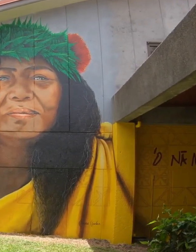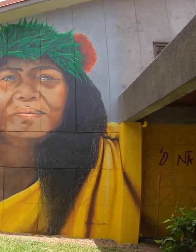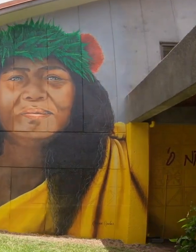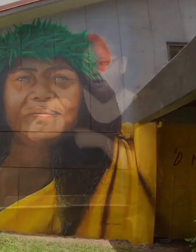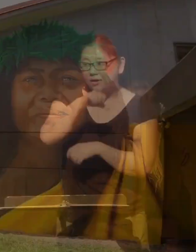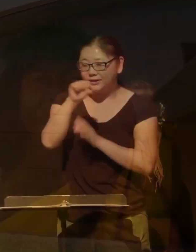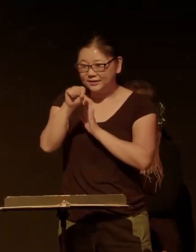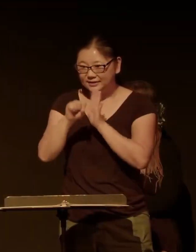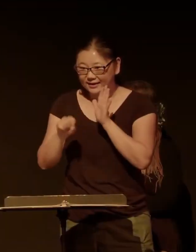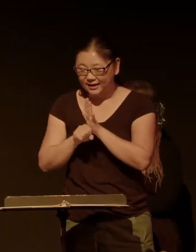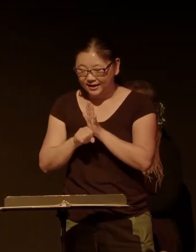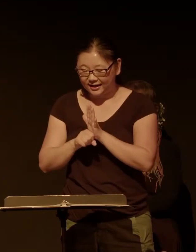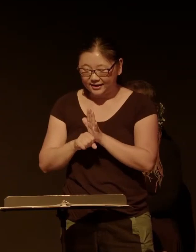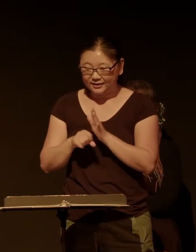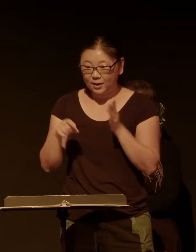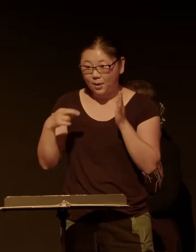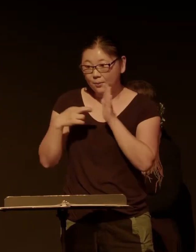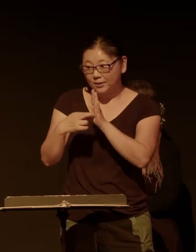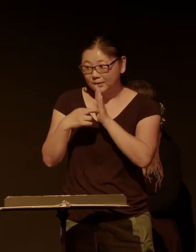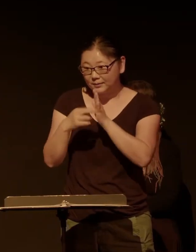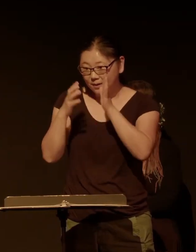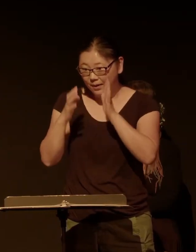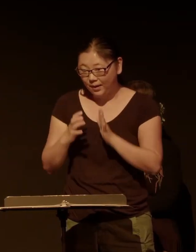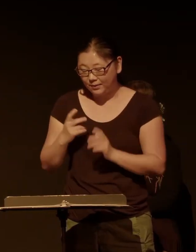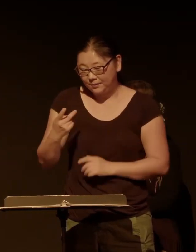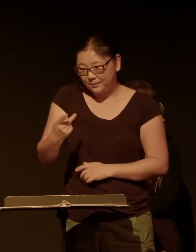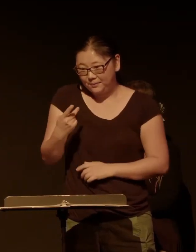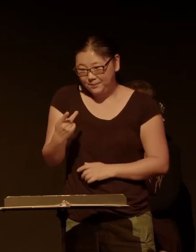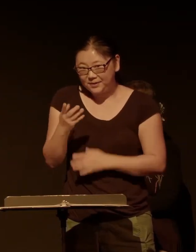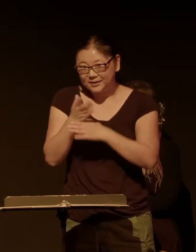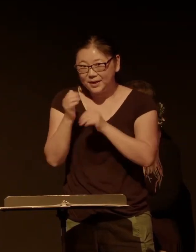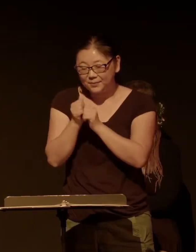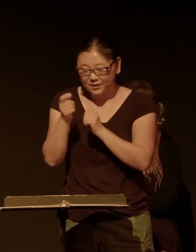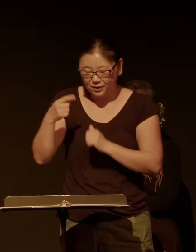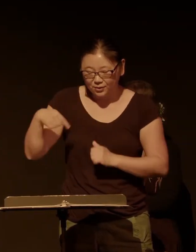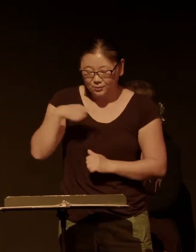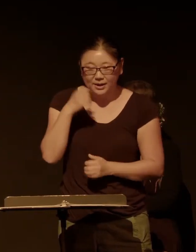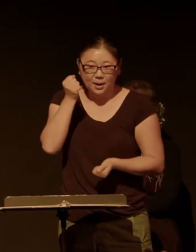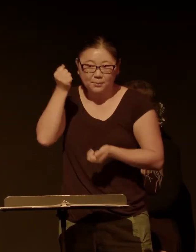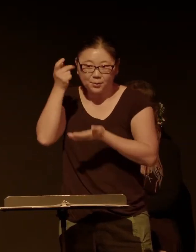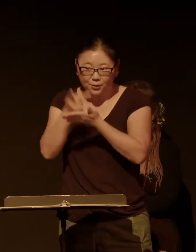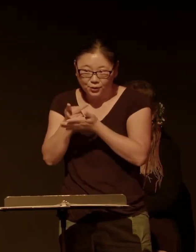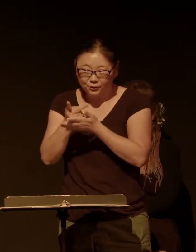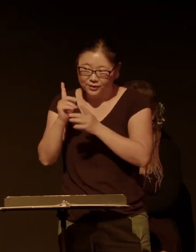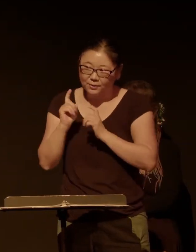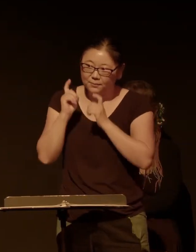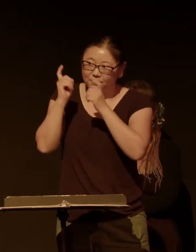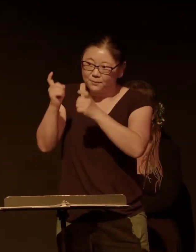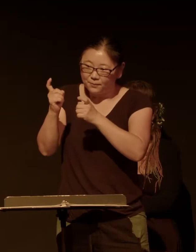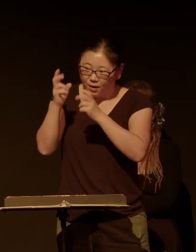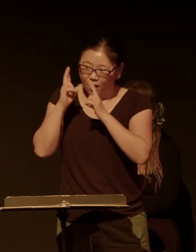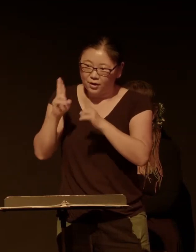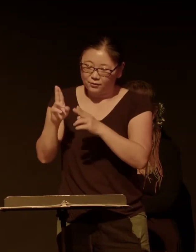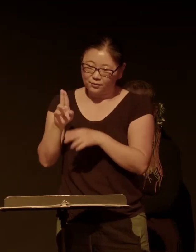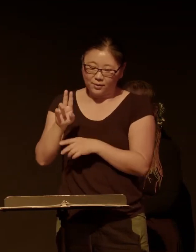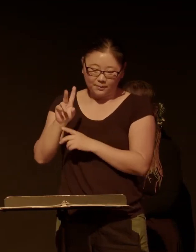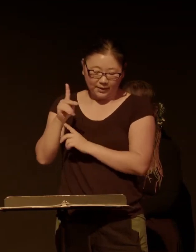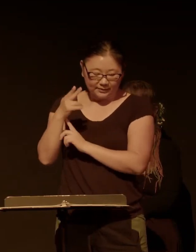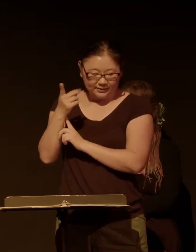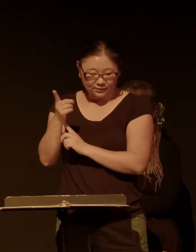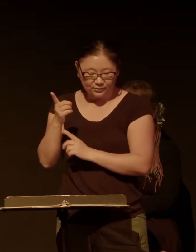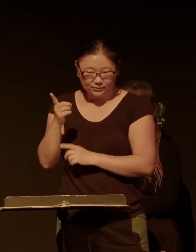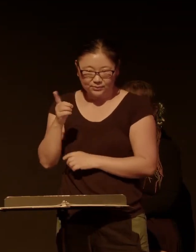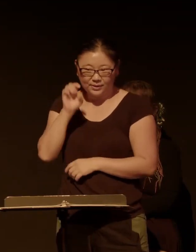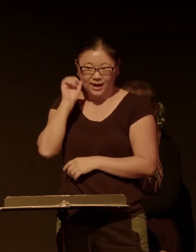As the representative, Wynne and I want to share with you that we approve the awarding of an honorary doctorate of humane letters to Auntie